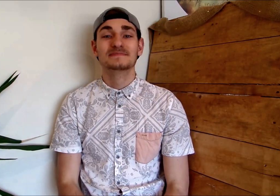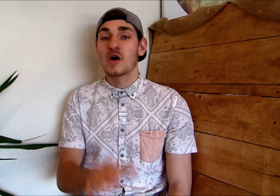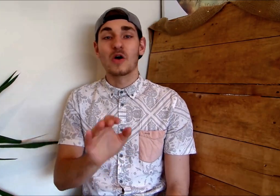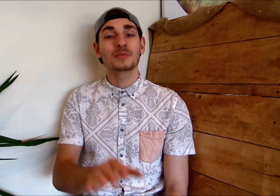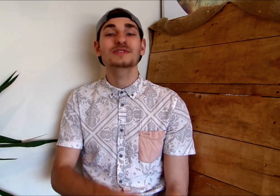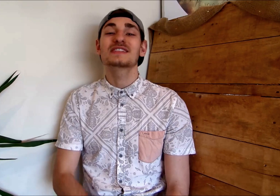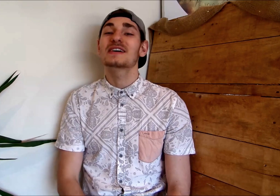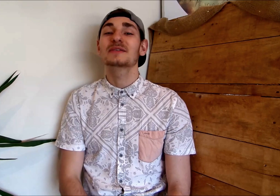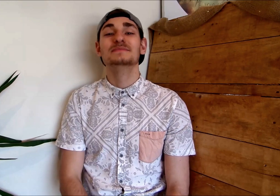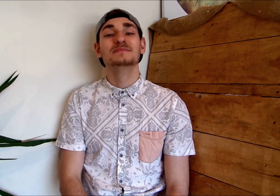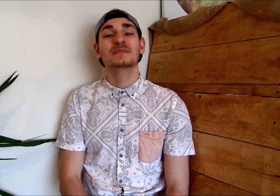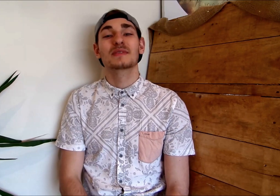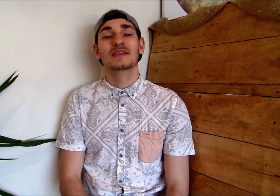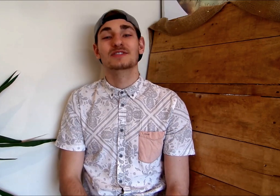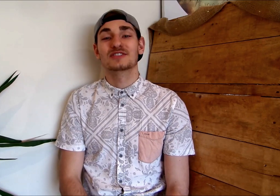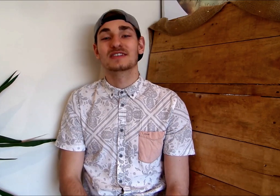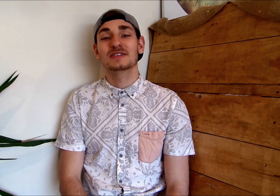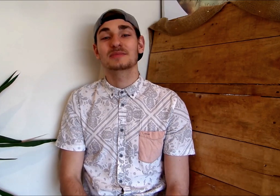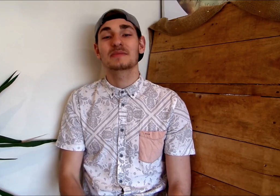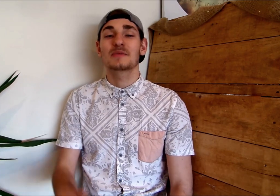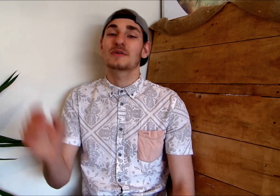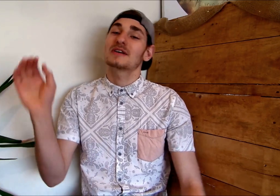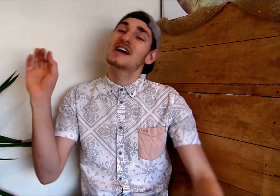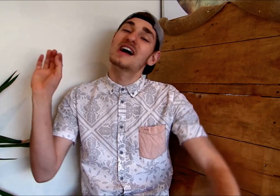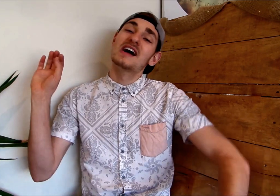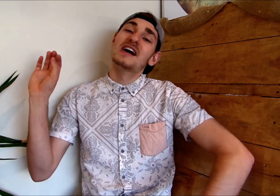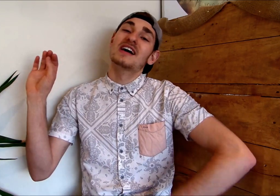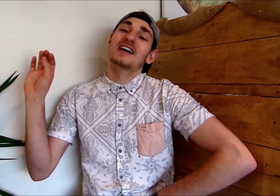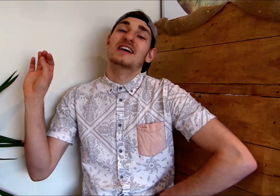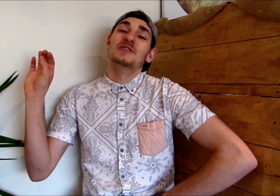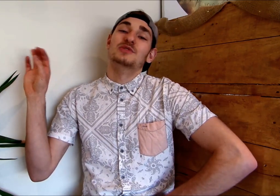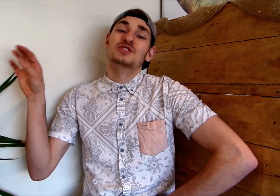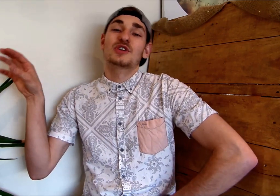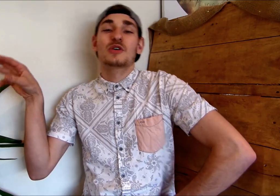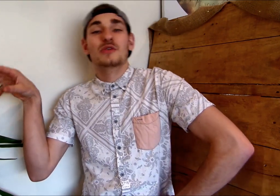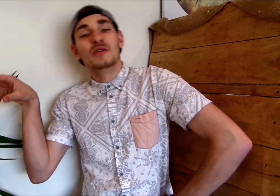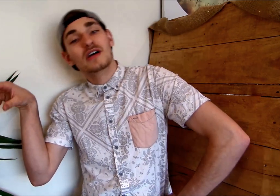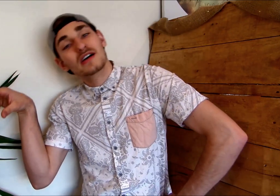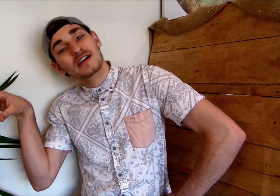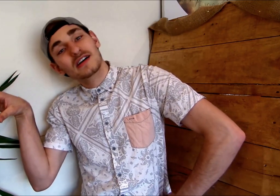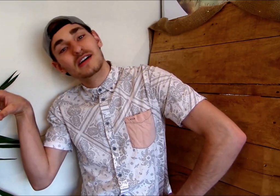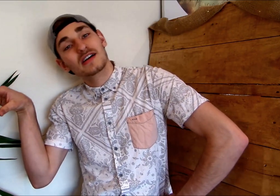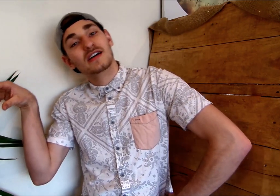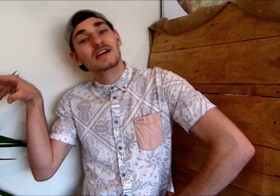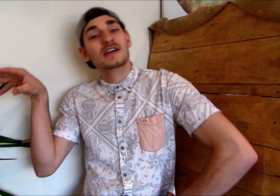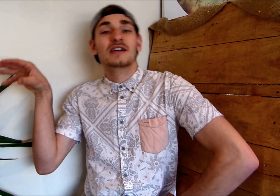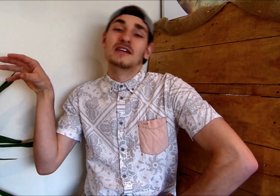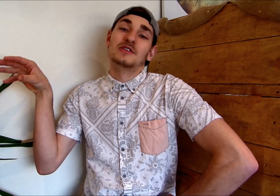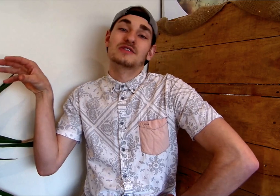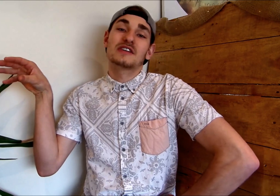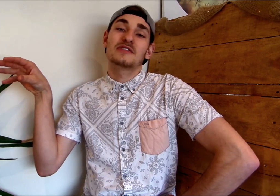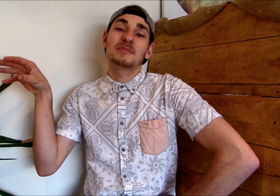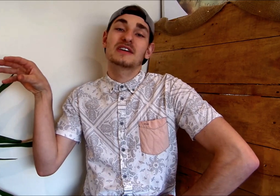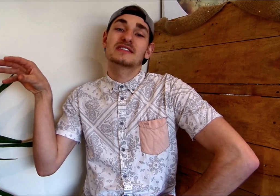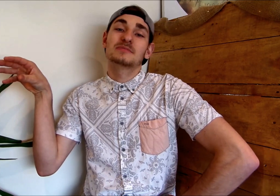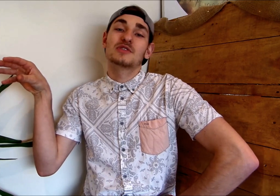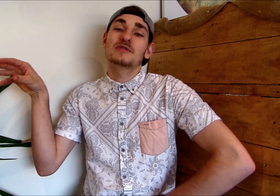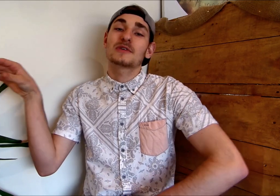Almost there. Just a little bit more. You show yourself being tipped over.